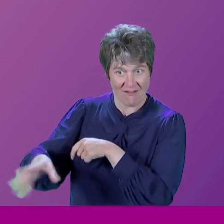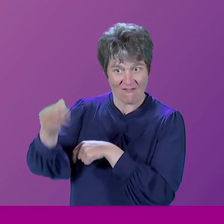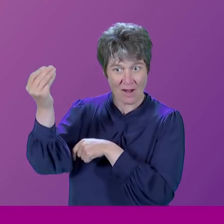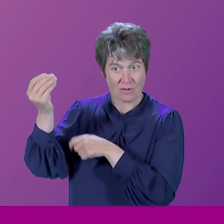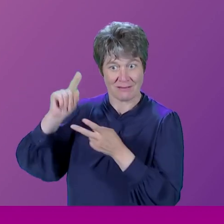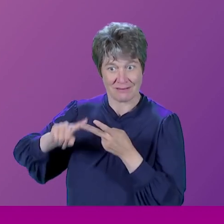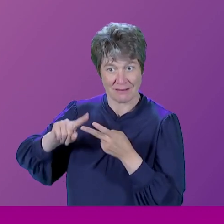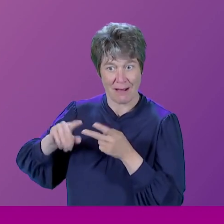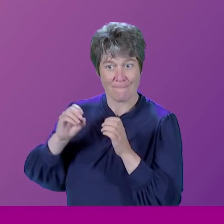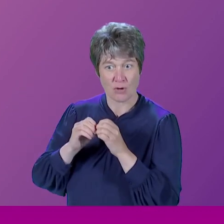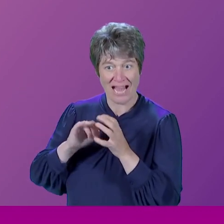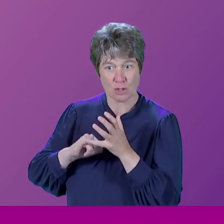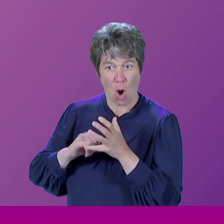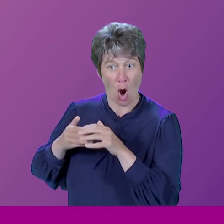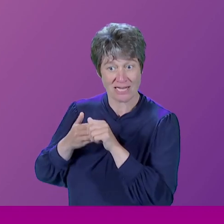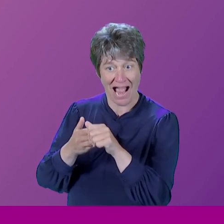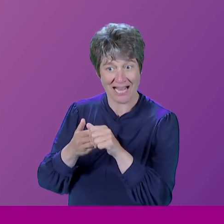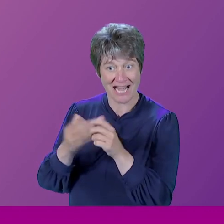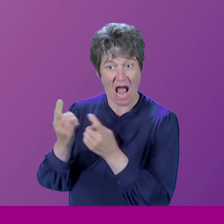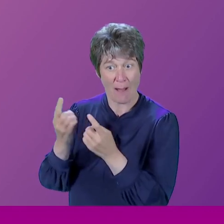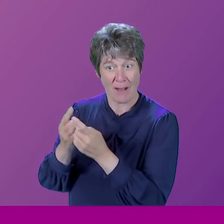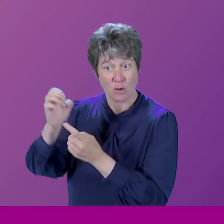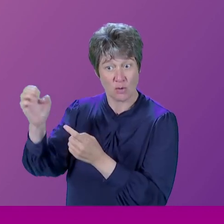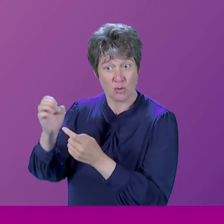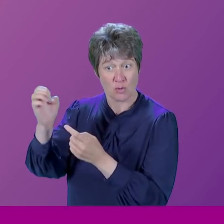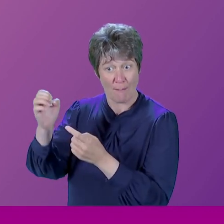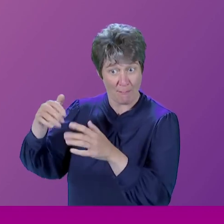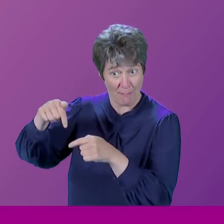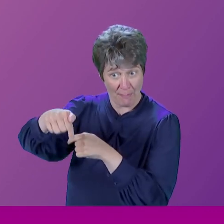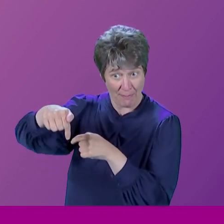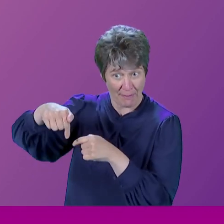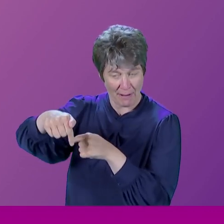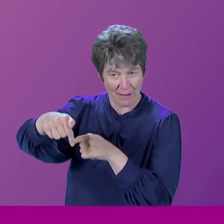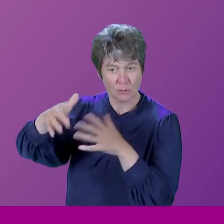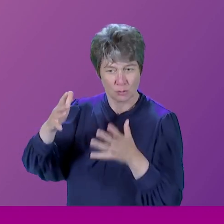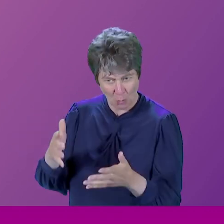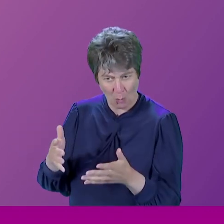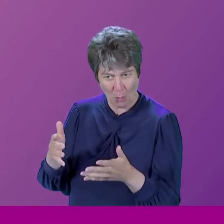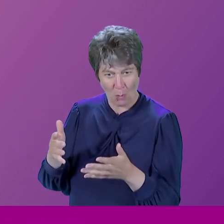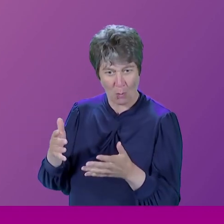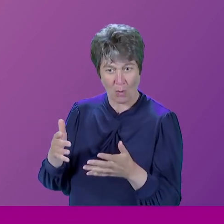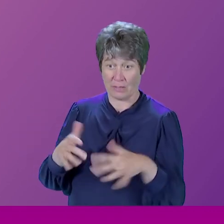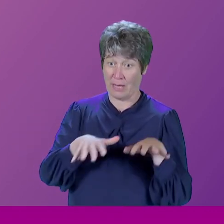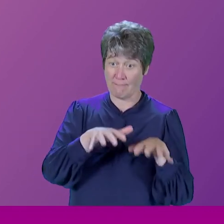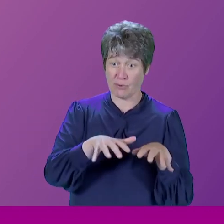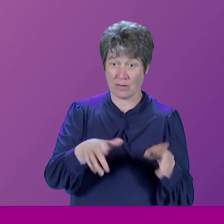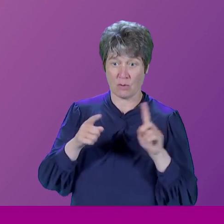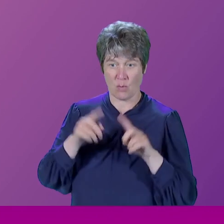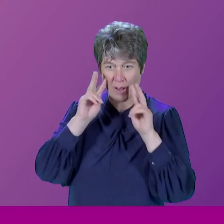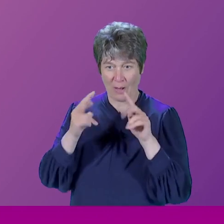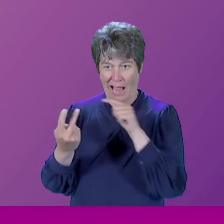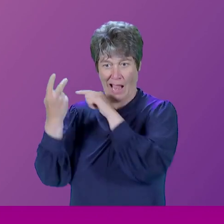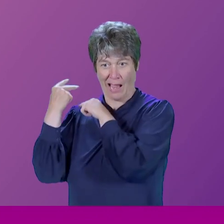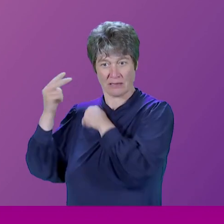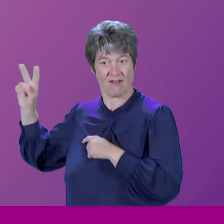the stories that we were looking at were very much conditioned by the book. So, in Britain, we were doing mainly Victorian stories.